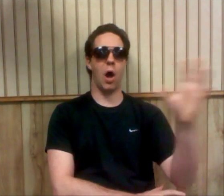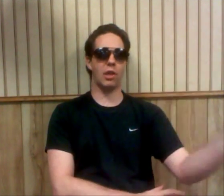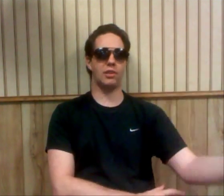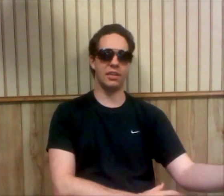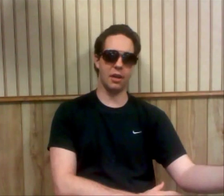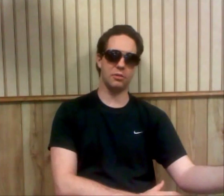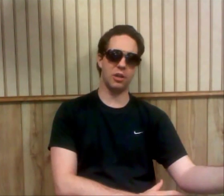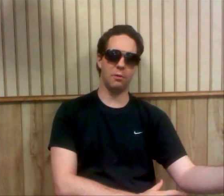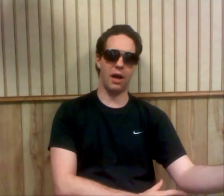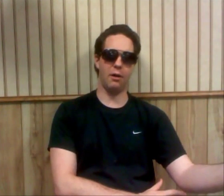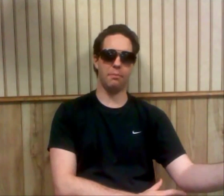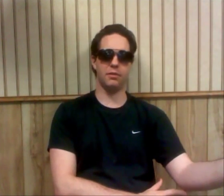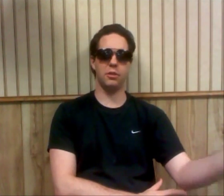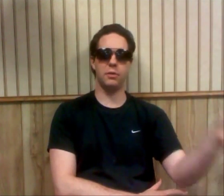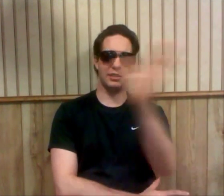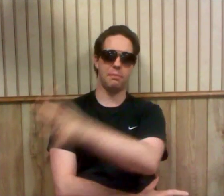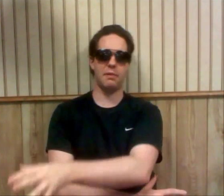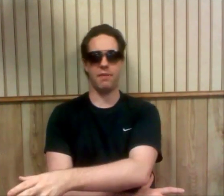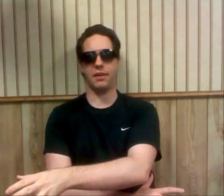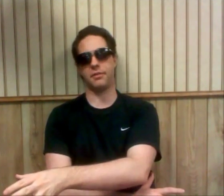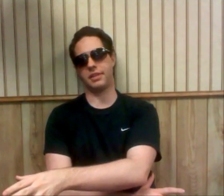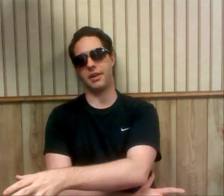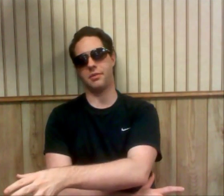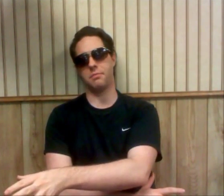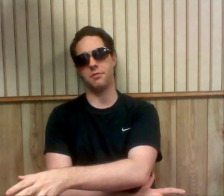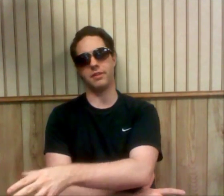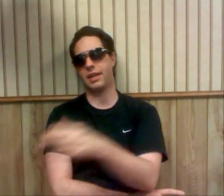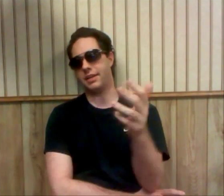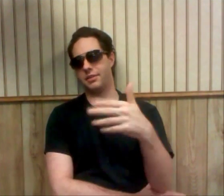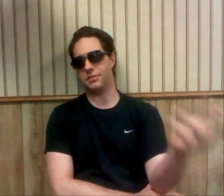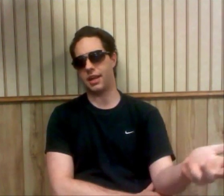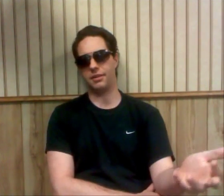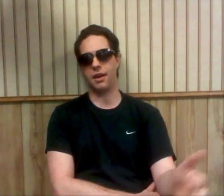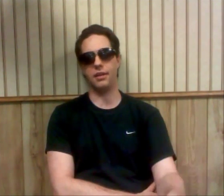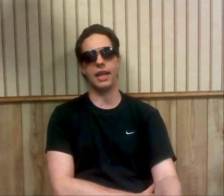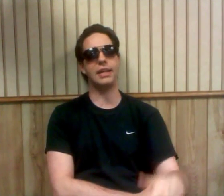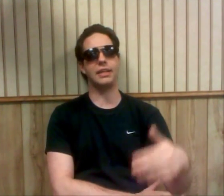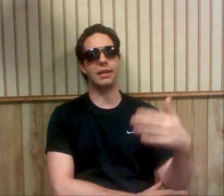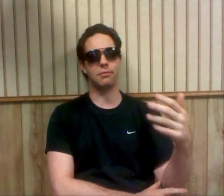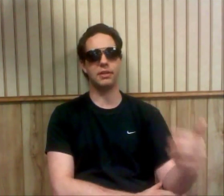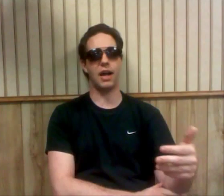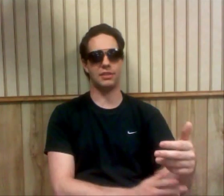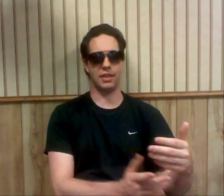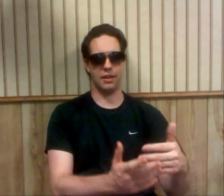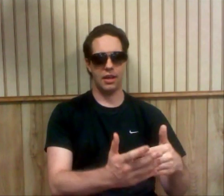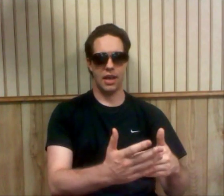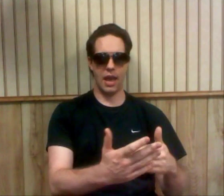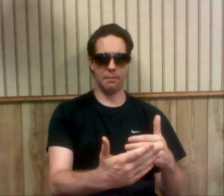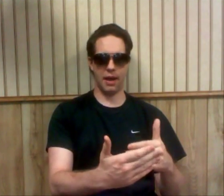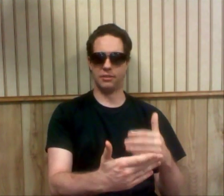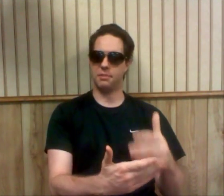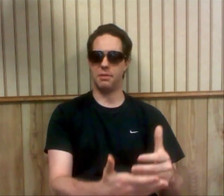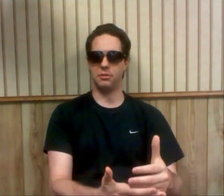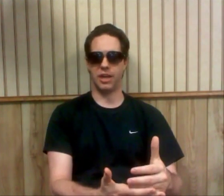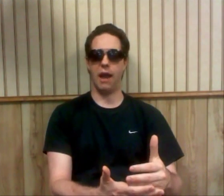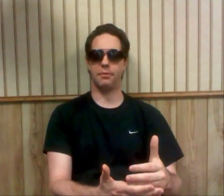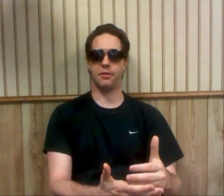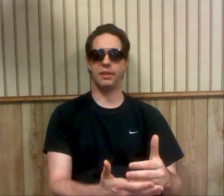Hoth didn't go so well, but Luke has to beat Vader at the end of the movie. They didn't use that. They realize that Empire is the middle chapter and the